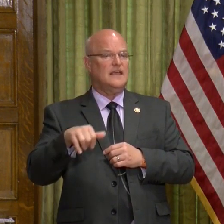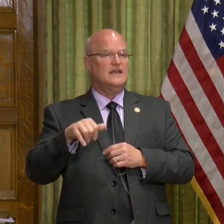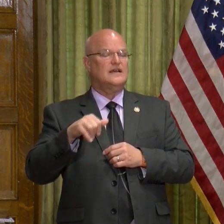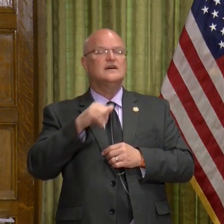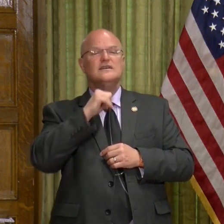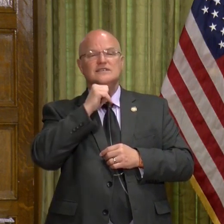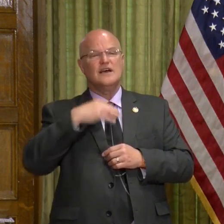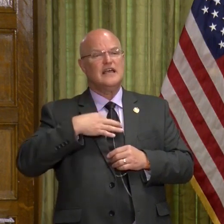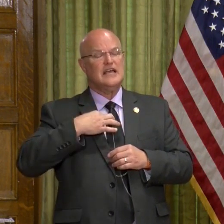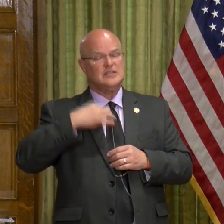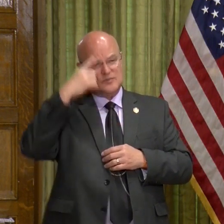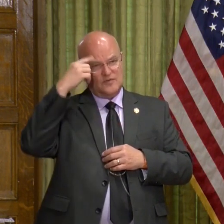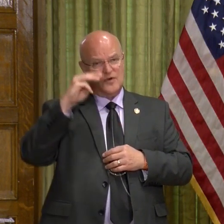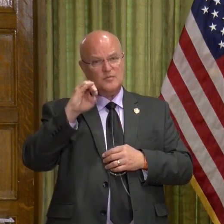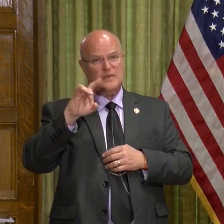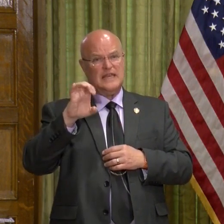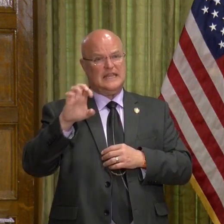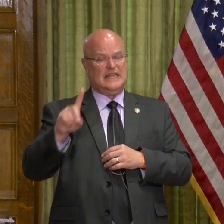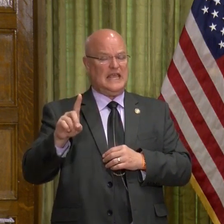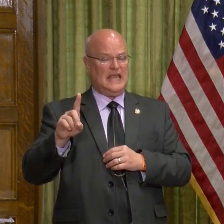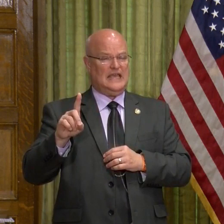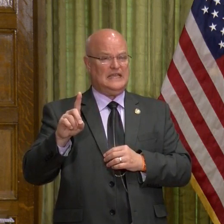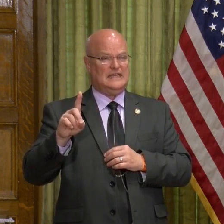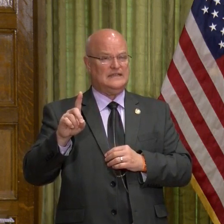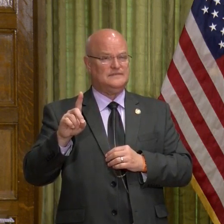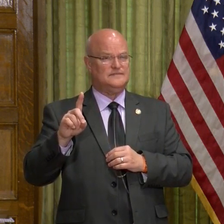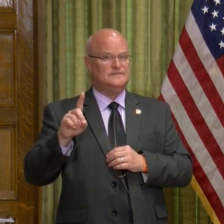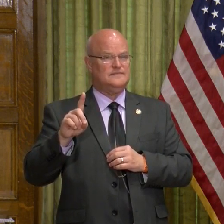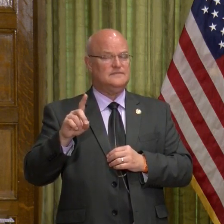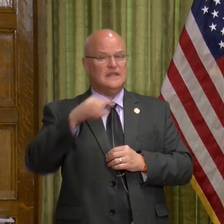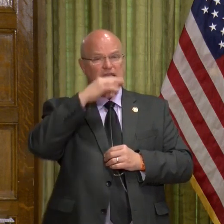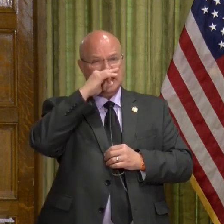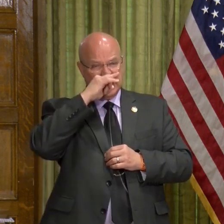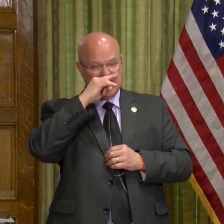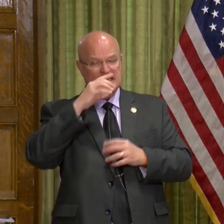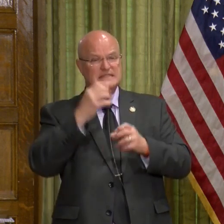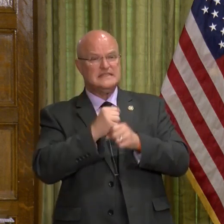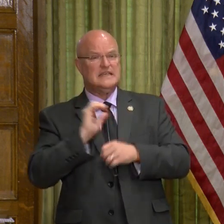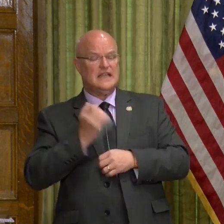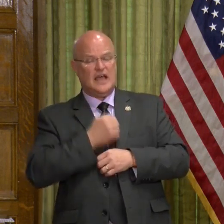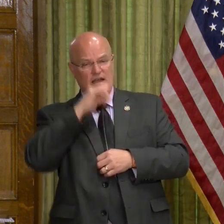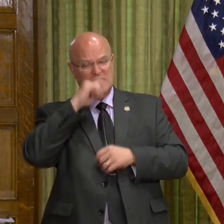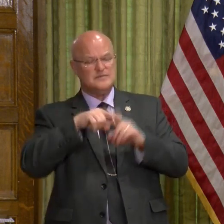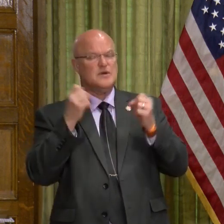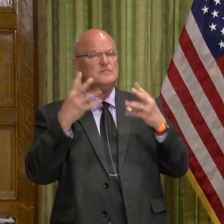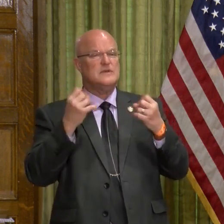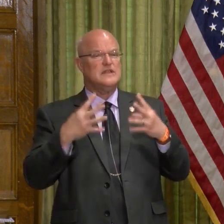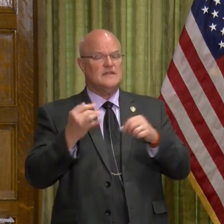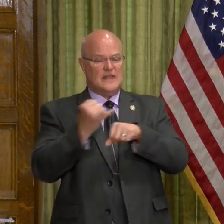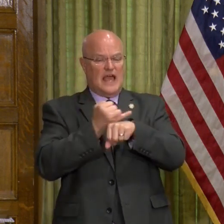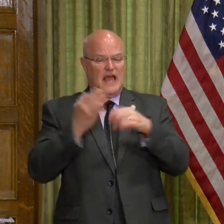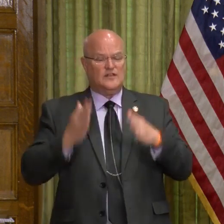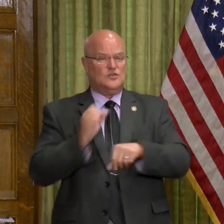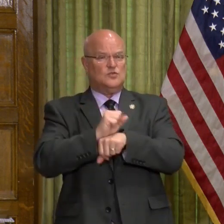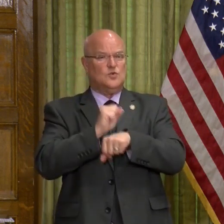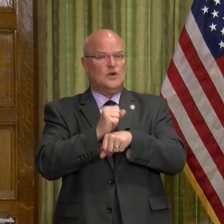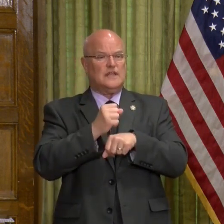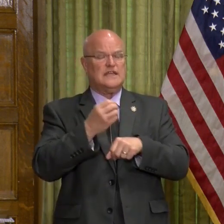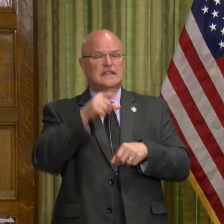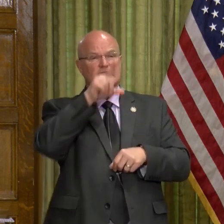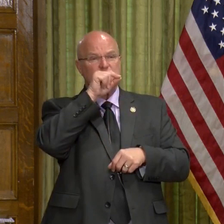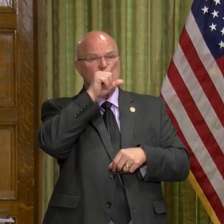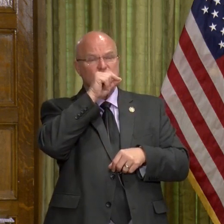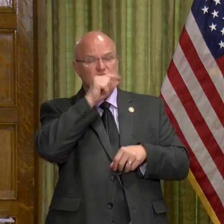Medicaid under a 1996 federal prohibition. Kids get our kids. But a lot of Islanders work in the poultry